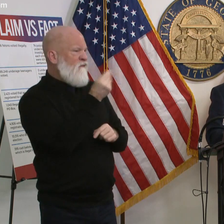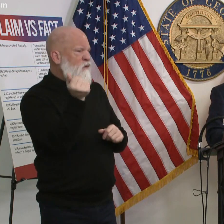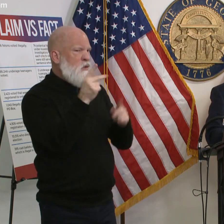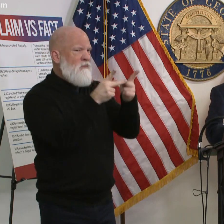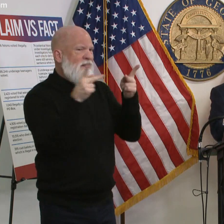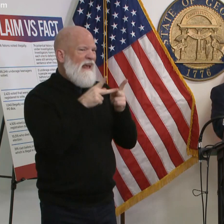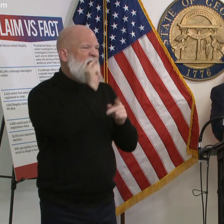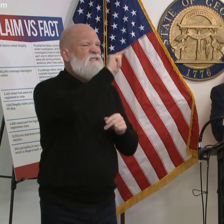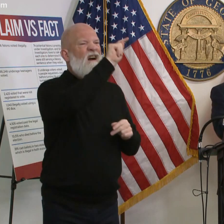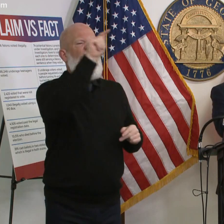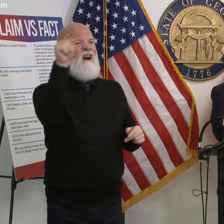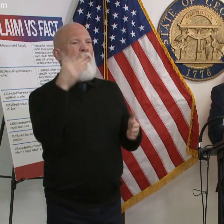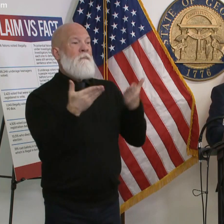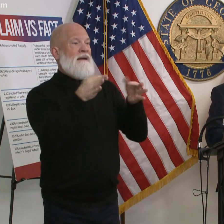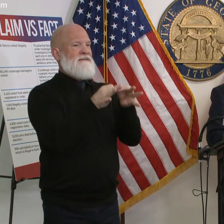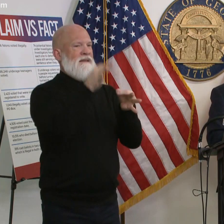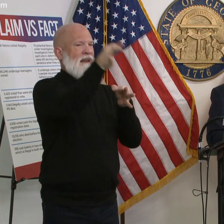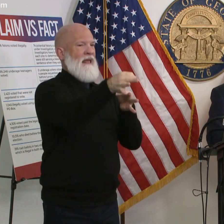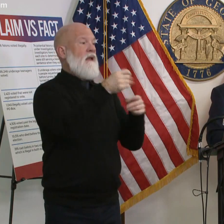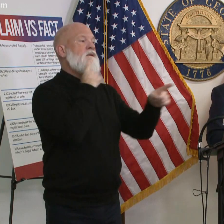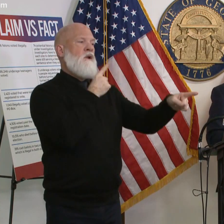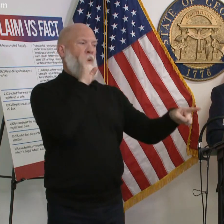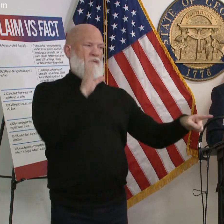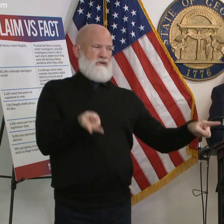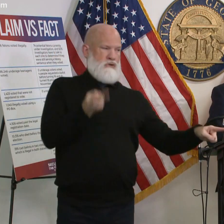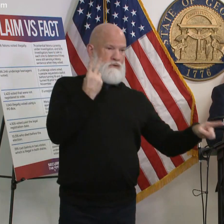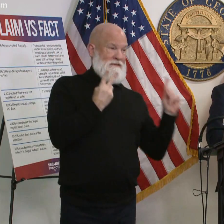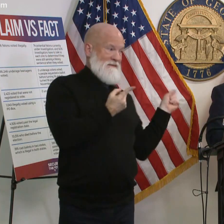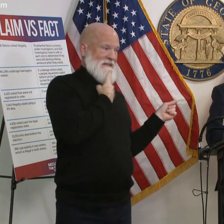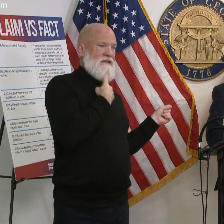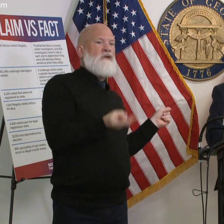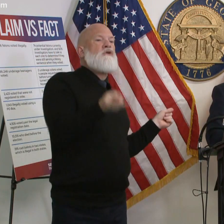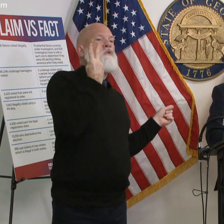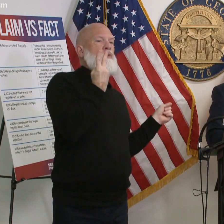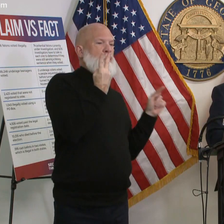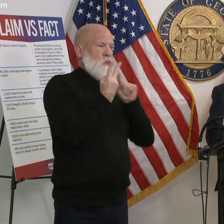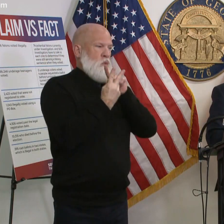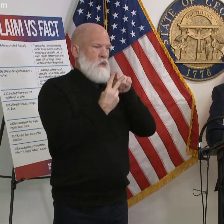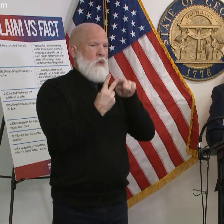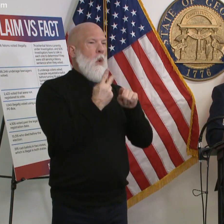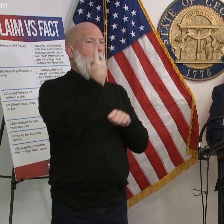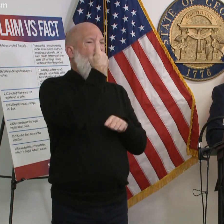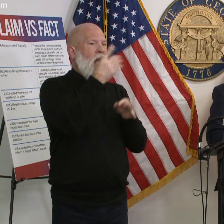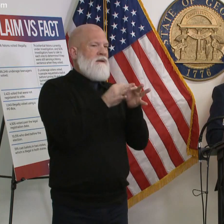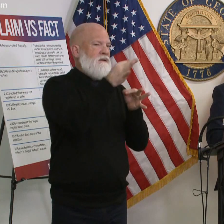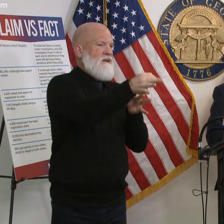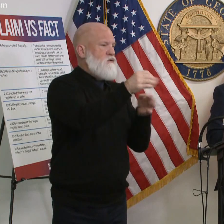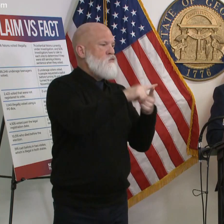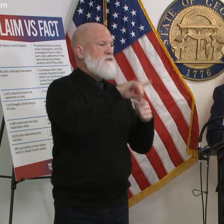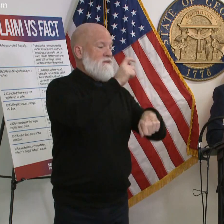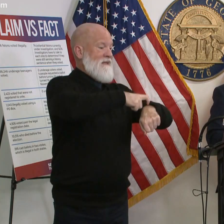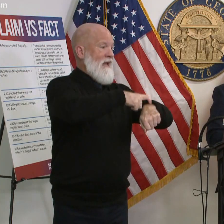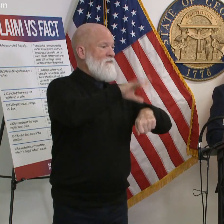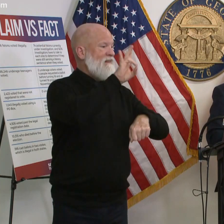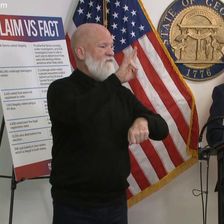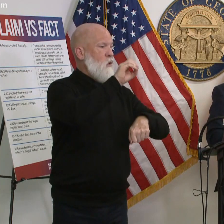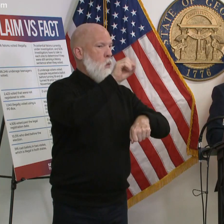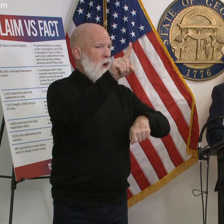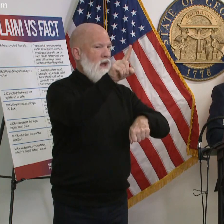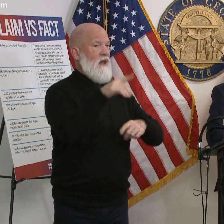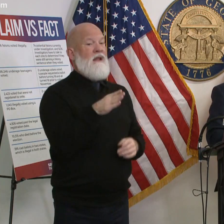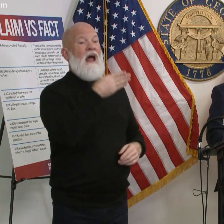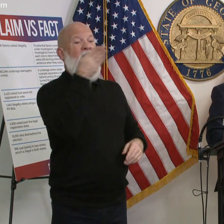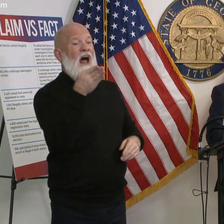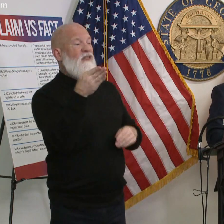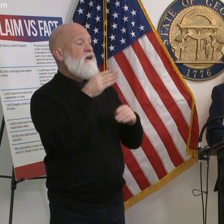their well two of them will one until 701 and the other one until 704 which again feels a little ridiculous to say because who went to court